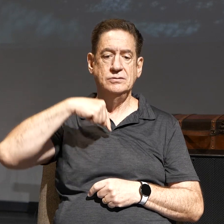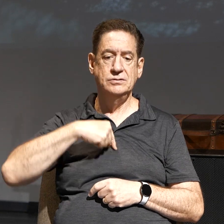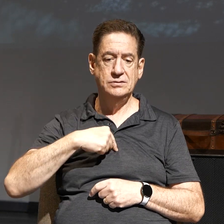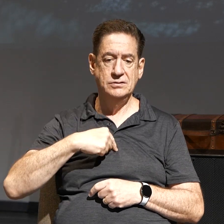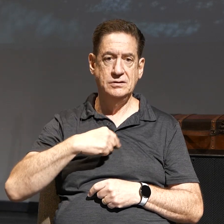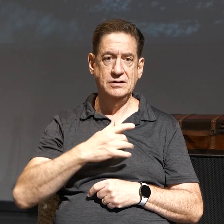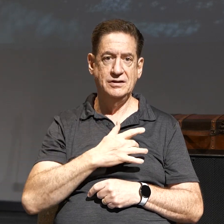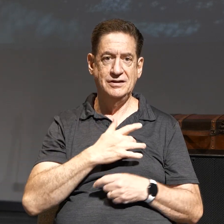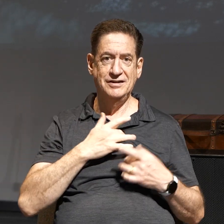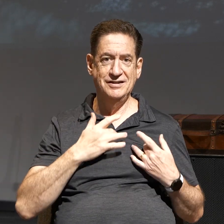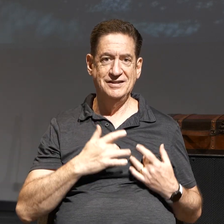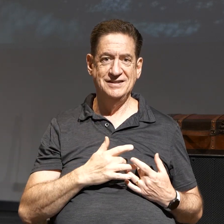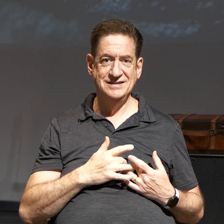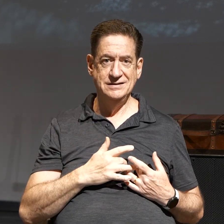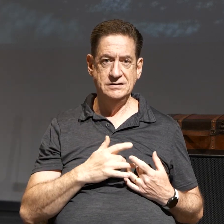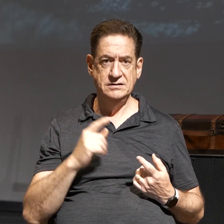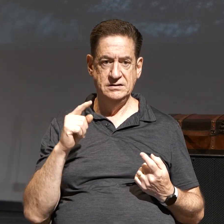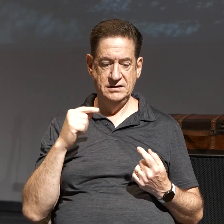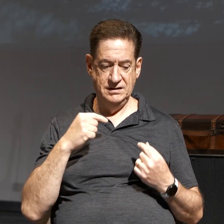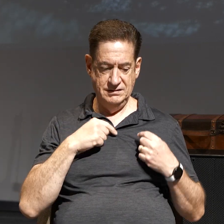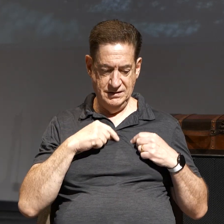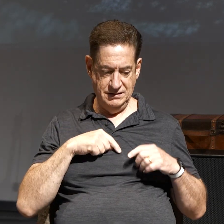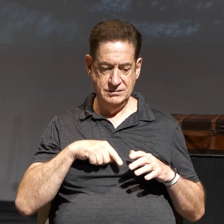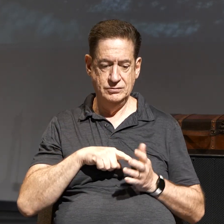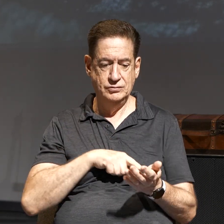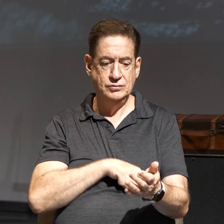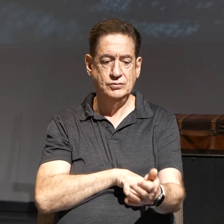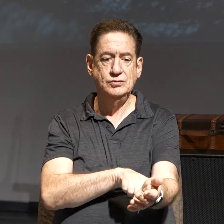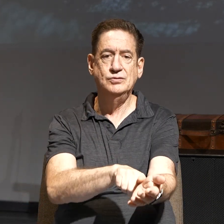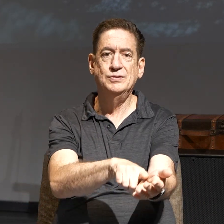to your hands, your actions.